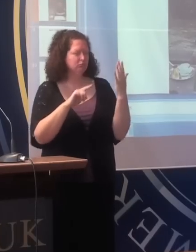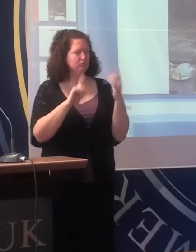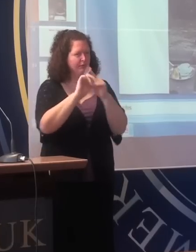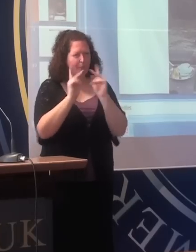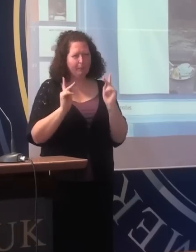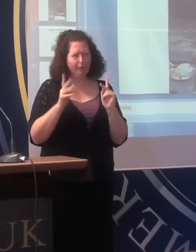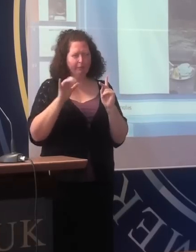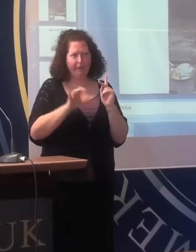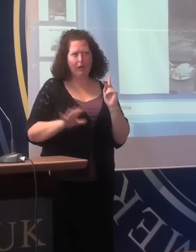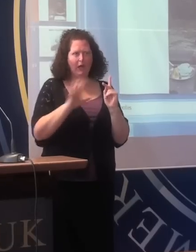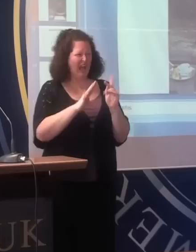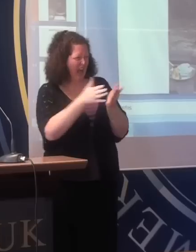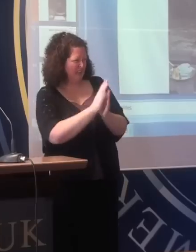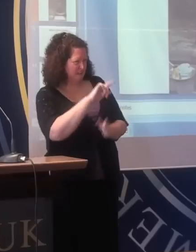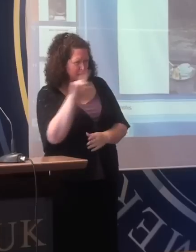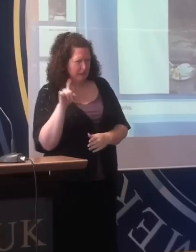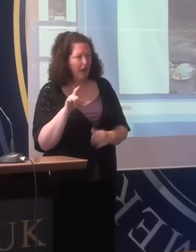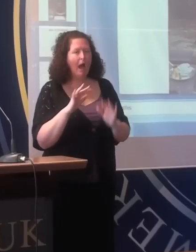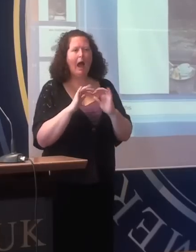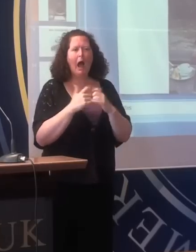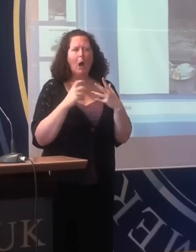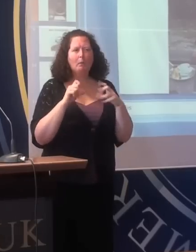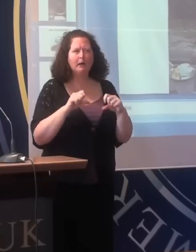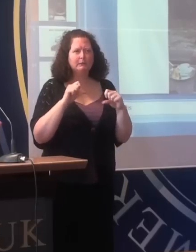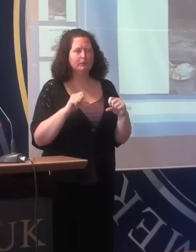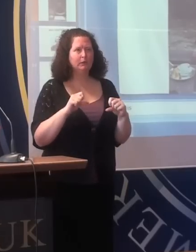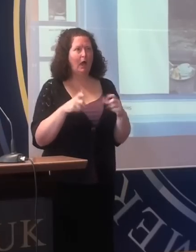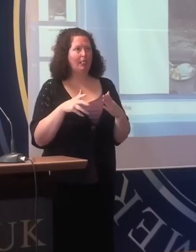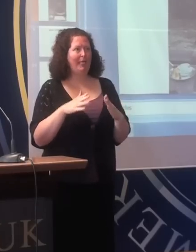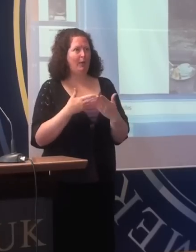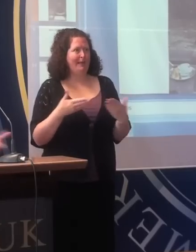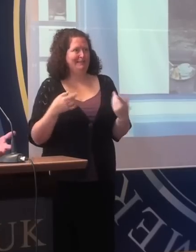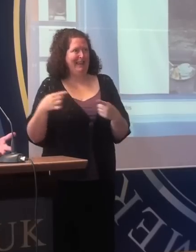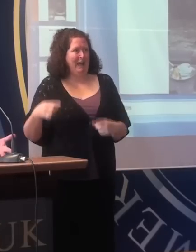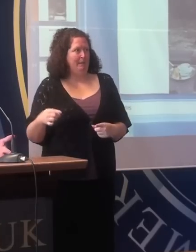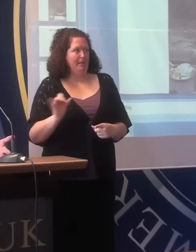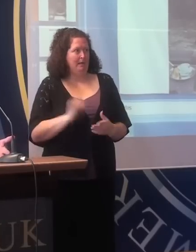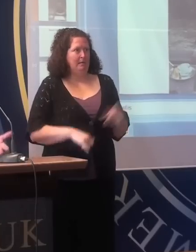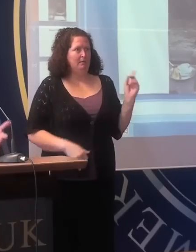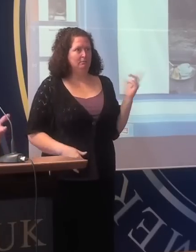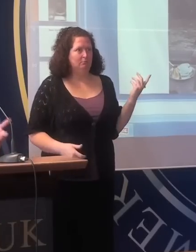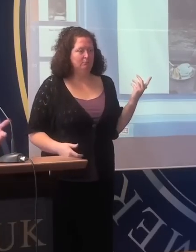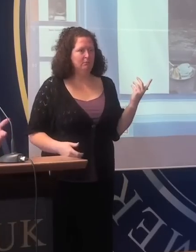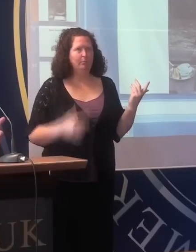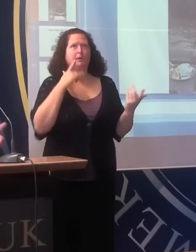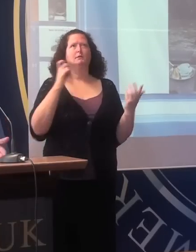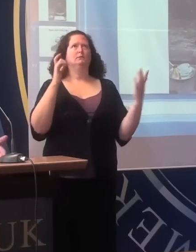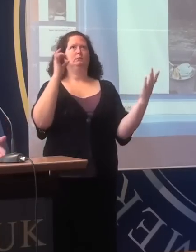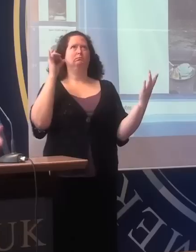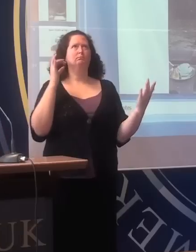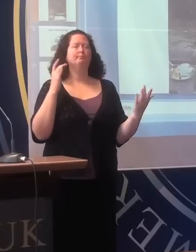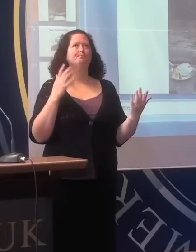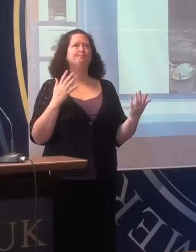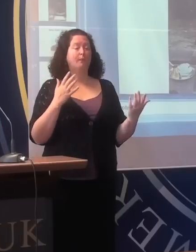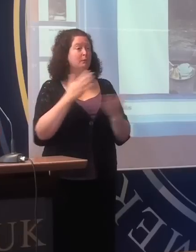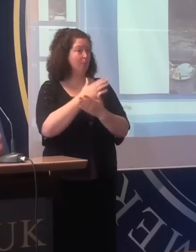how could you have allowed things to happen? Because, of course, this was a part of the